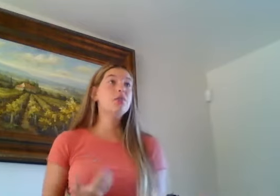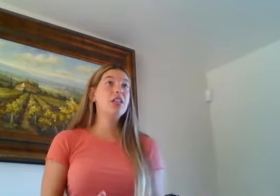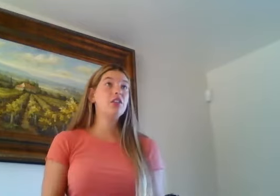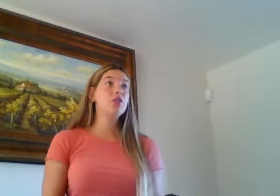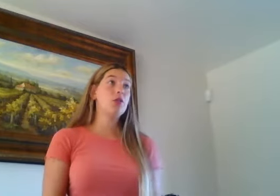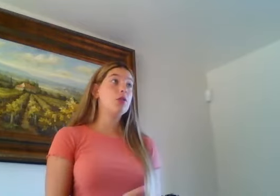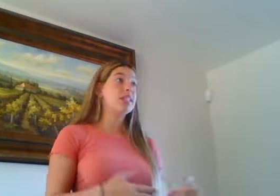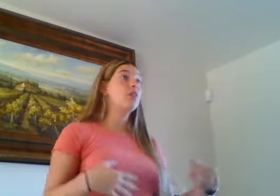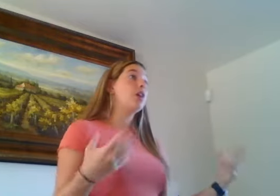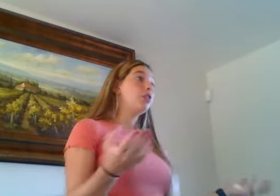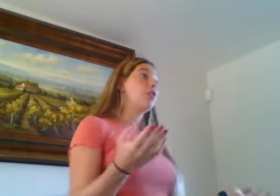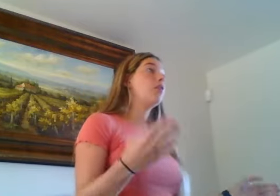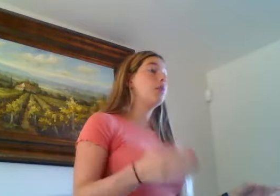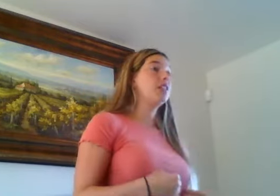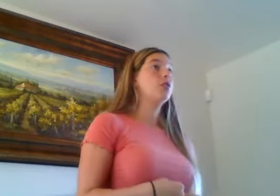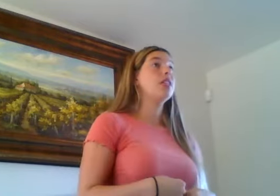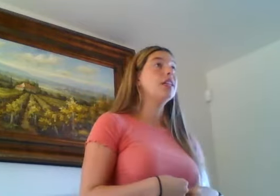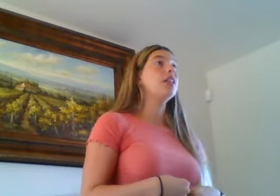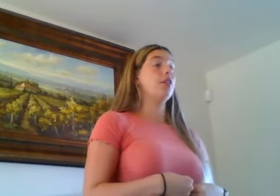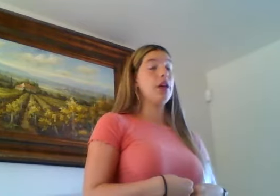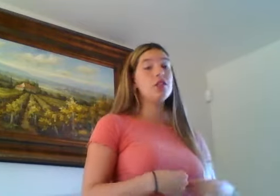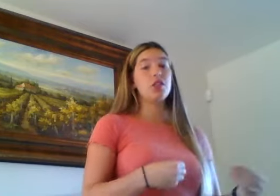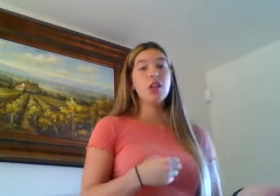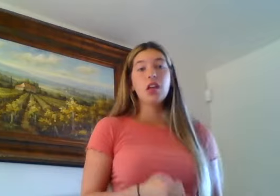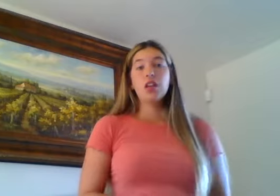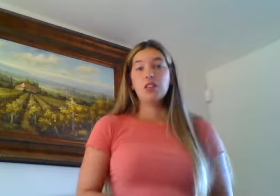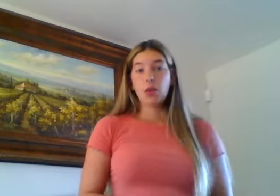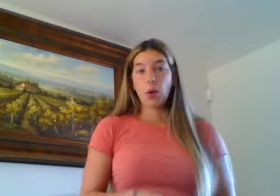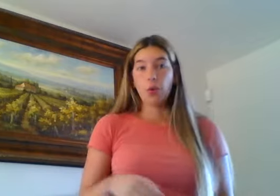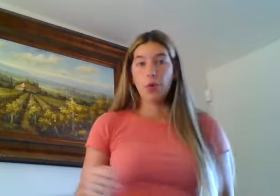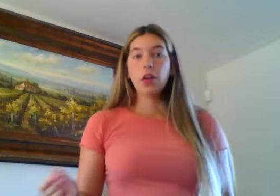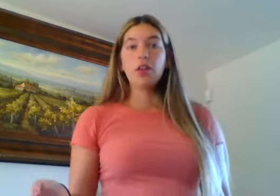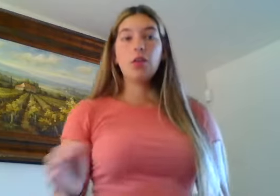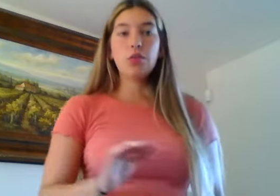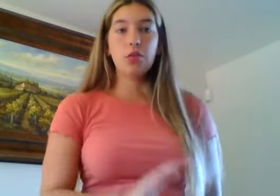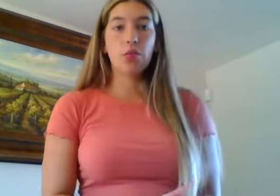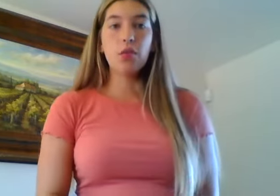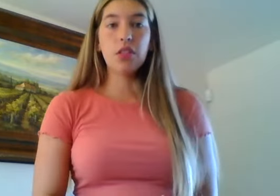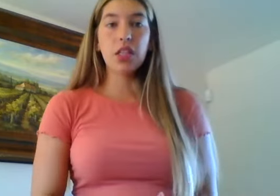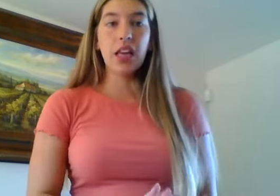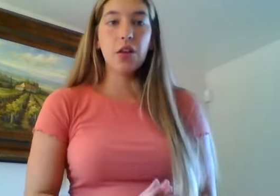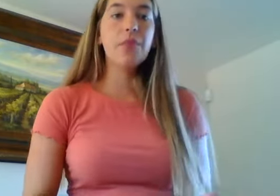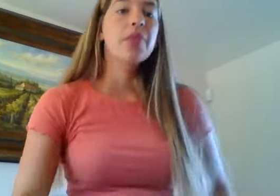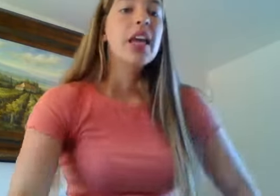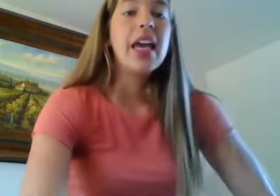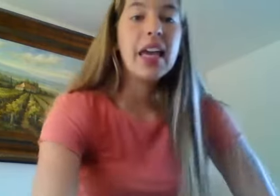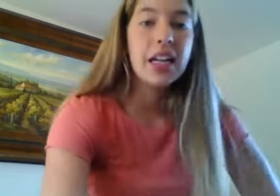speaker to understand when you talk when it's your second language. So we're gonna go through the rules together. And